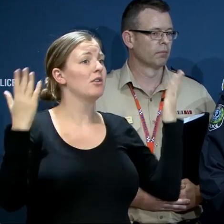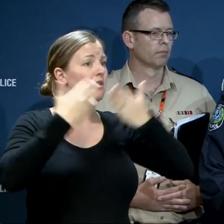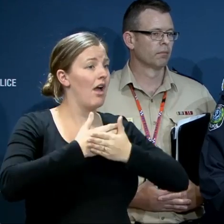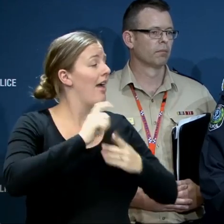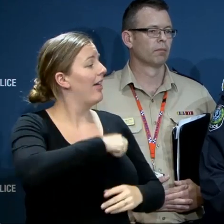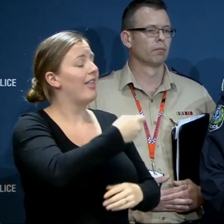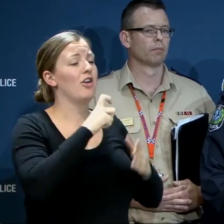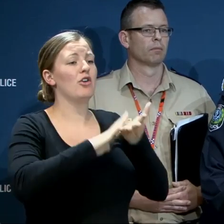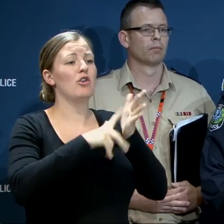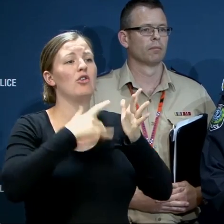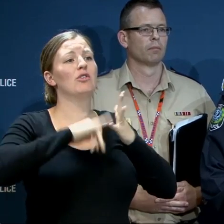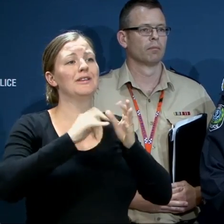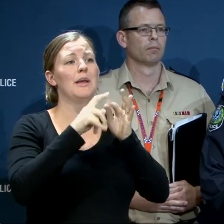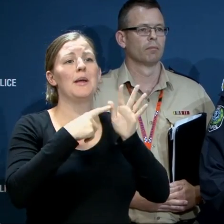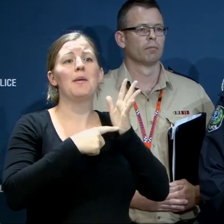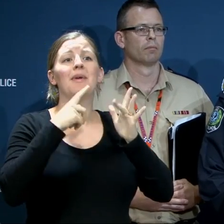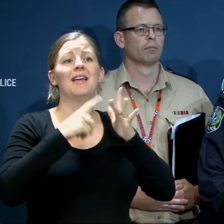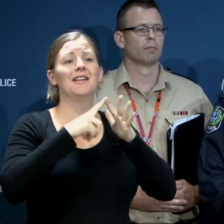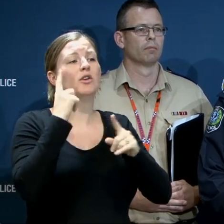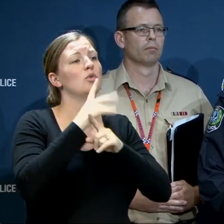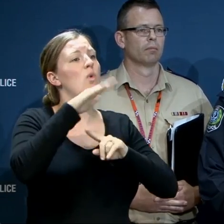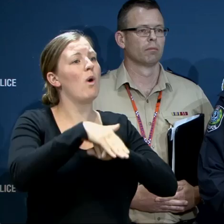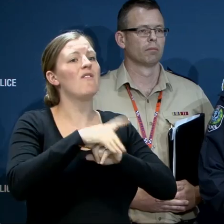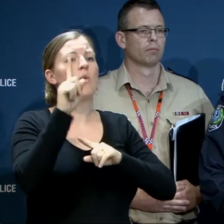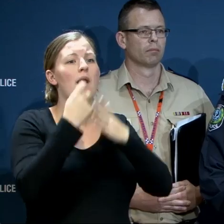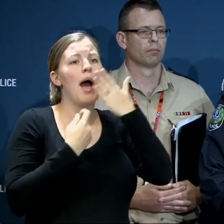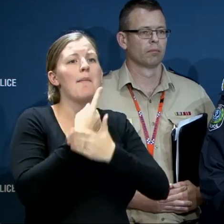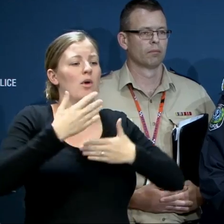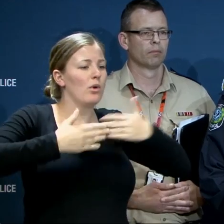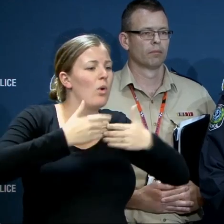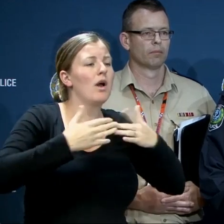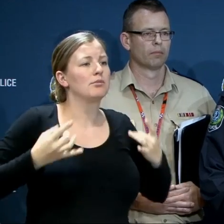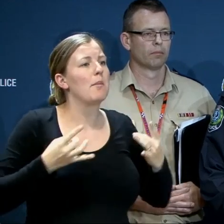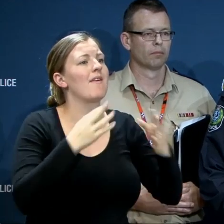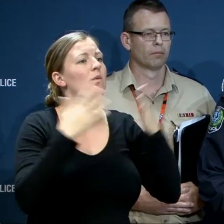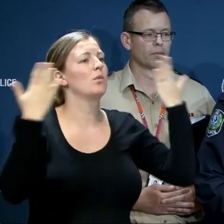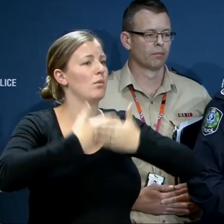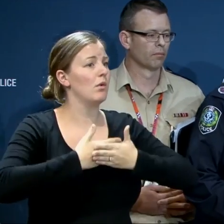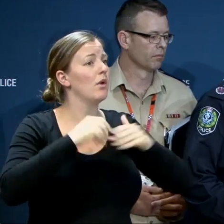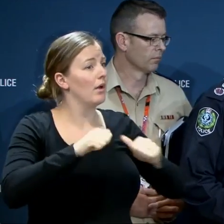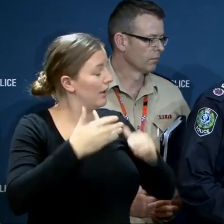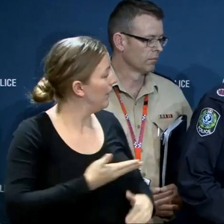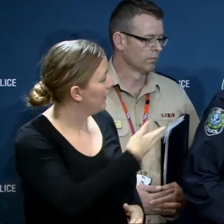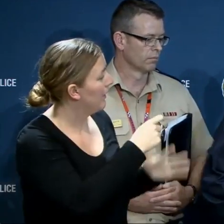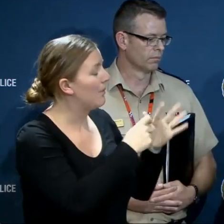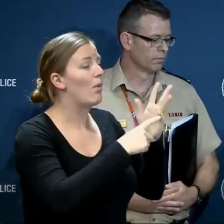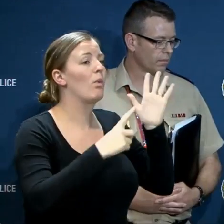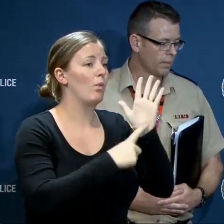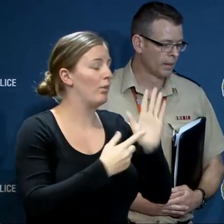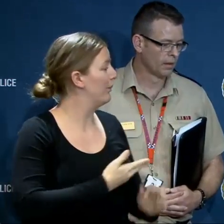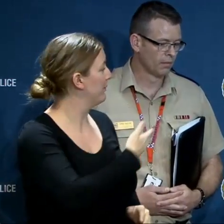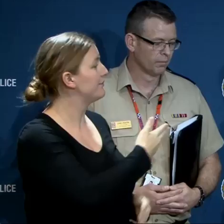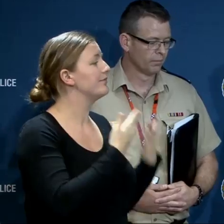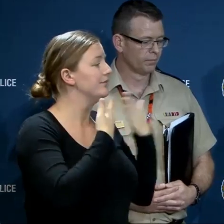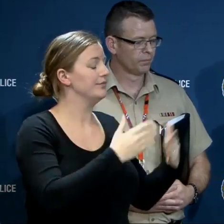Chris Beattie from the SES will talk about the the operational implications of the event that we are now anticipating. So Paul over to you. Thanks Commissioner.